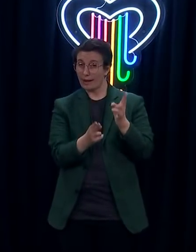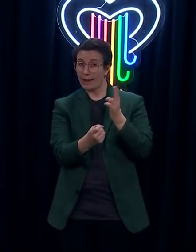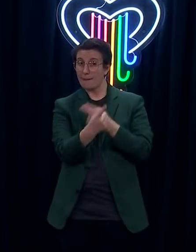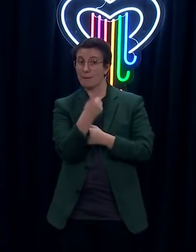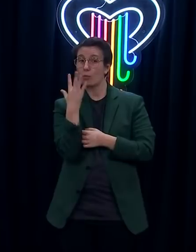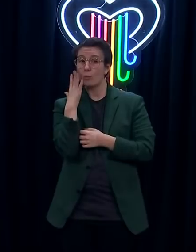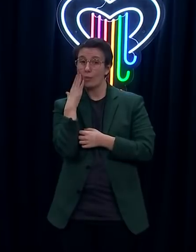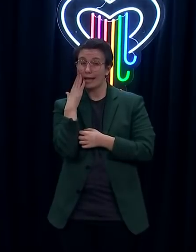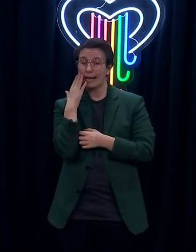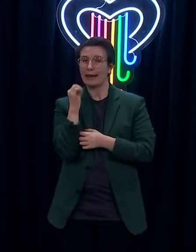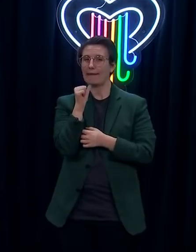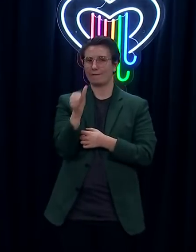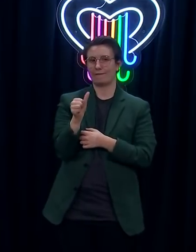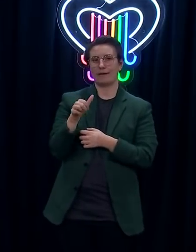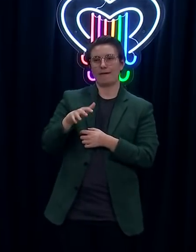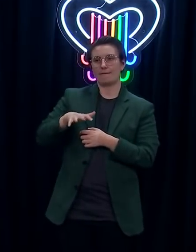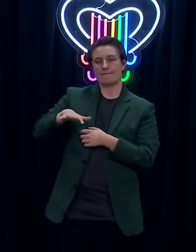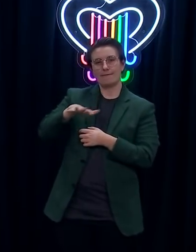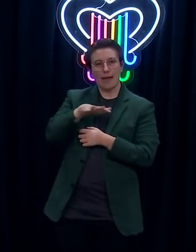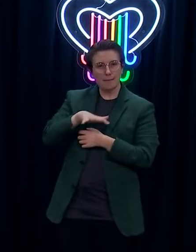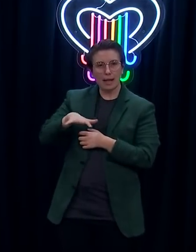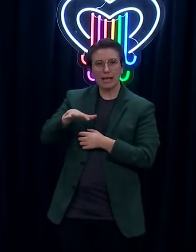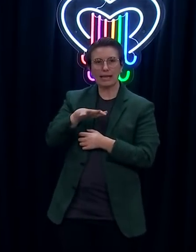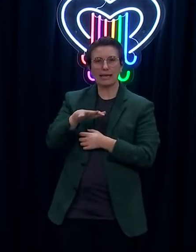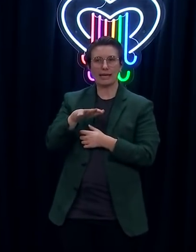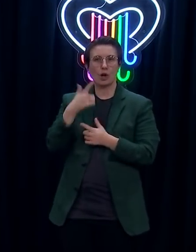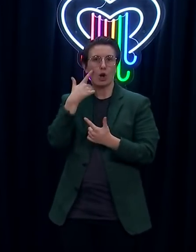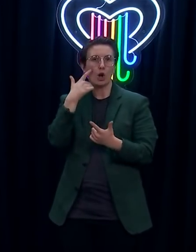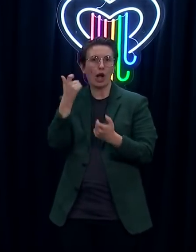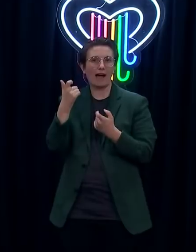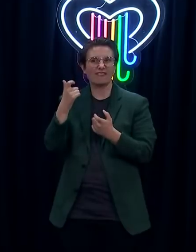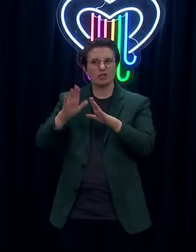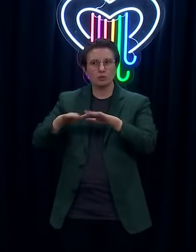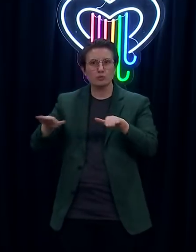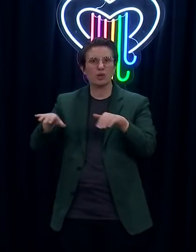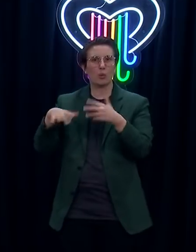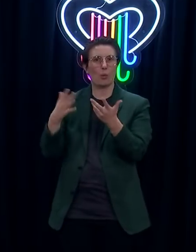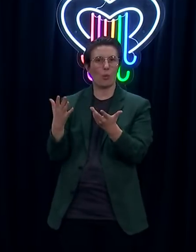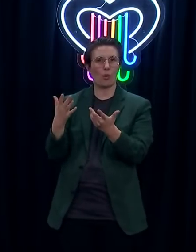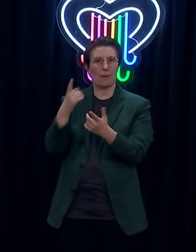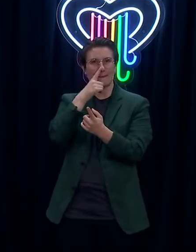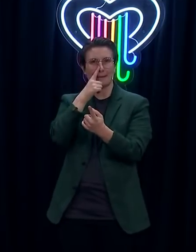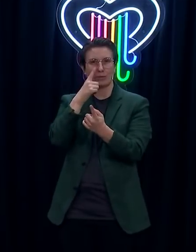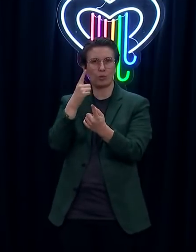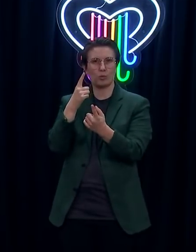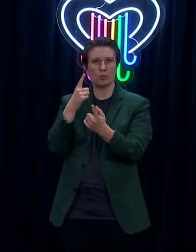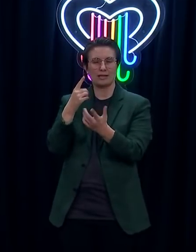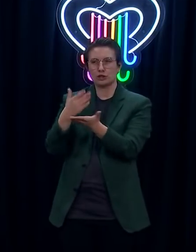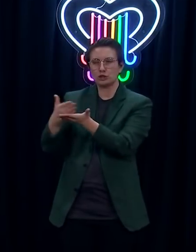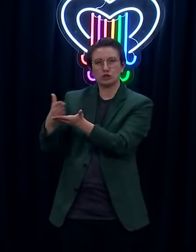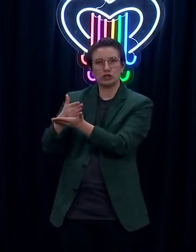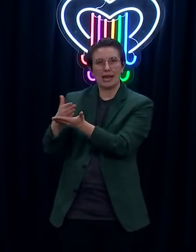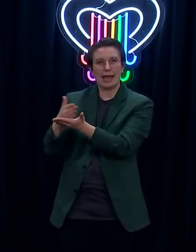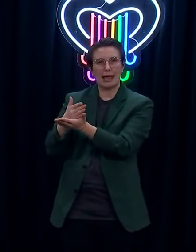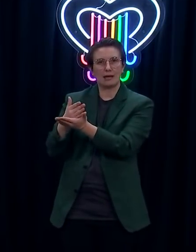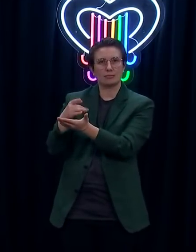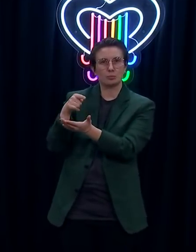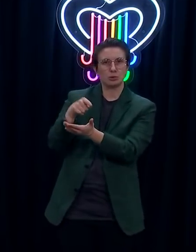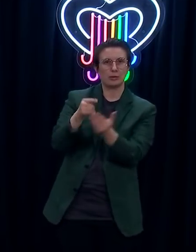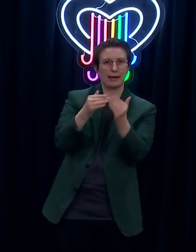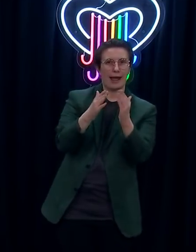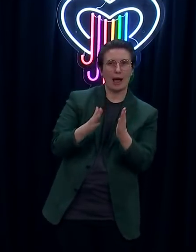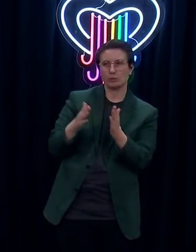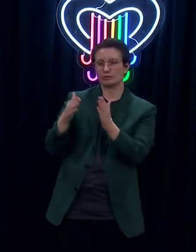families that some cases may have care between families or... So not, you know, not strictly speaking, would you consider them